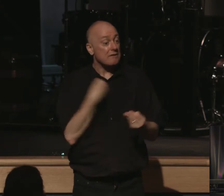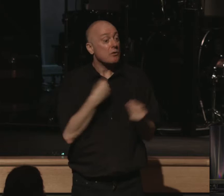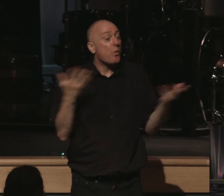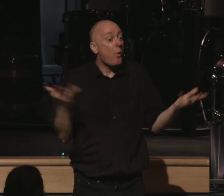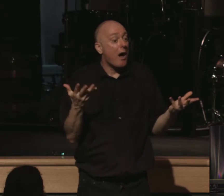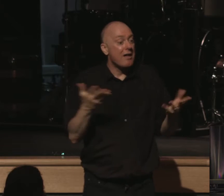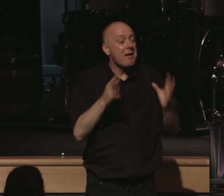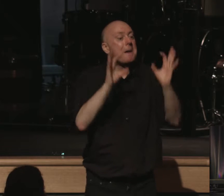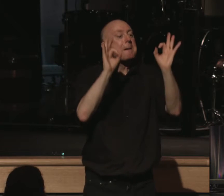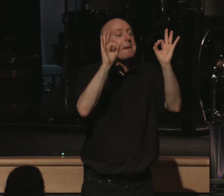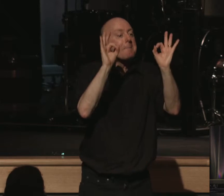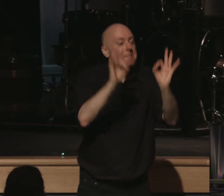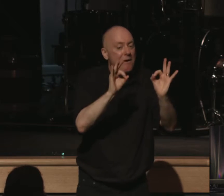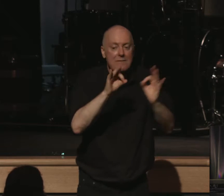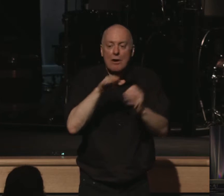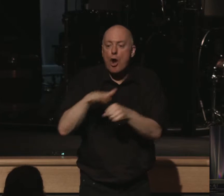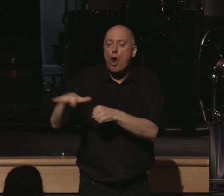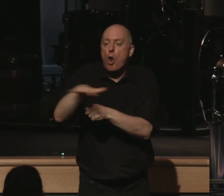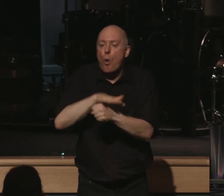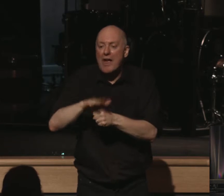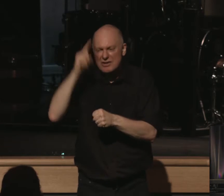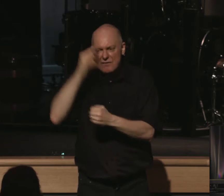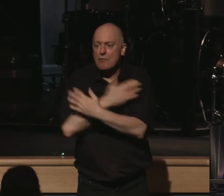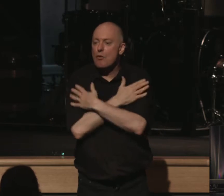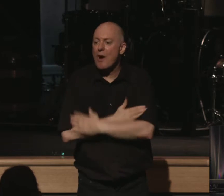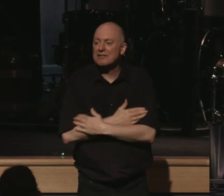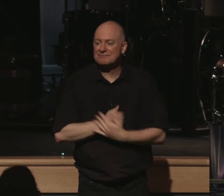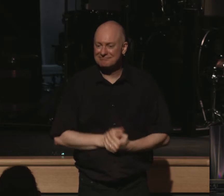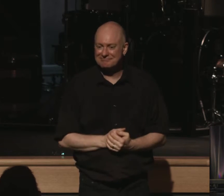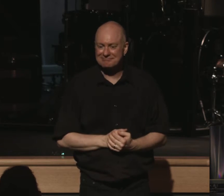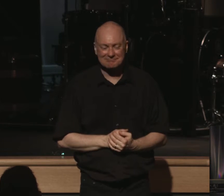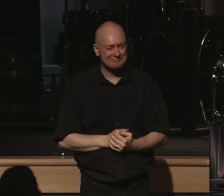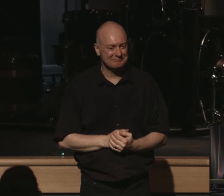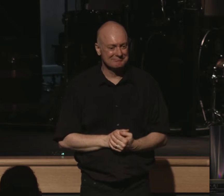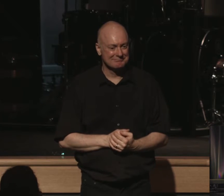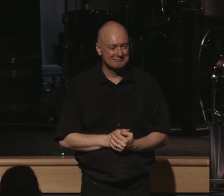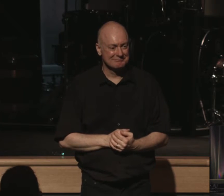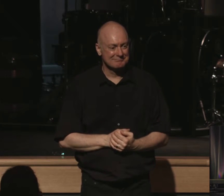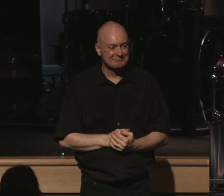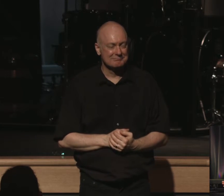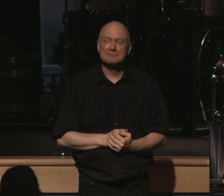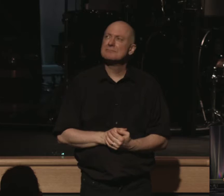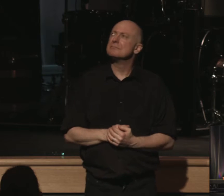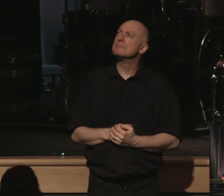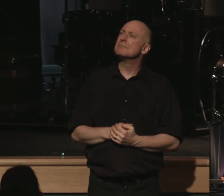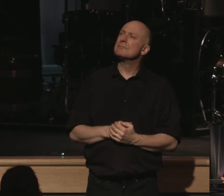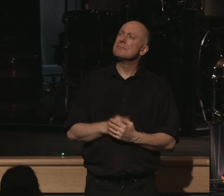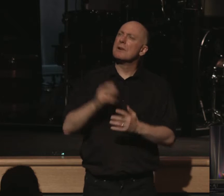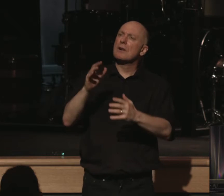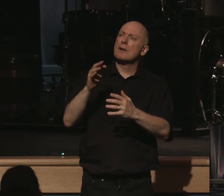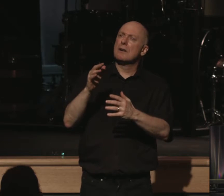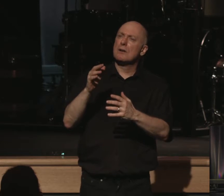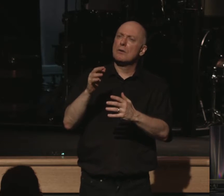is a perfect location for rest. Return, oh my soul, to your rest for the Lord